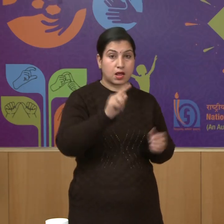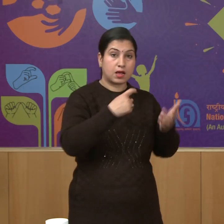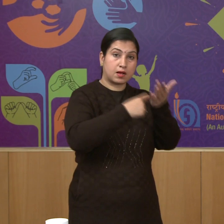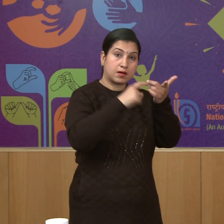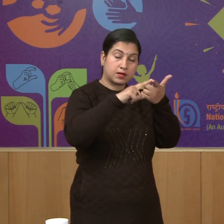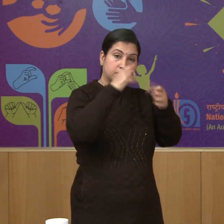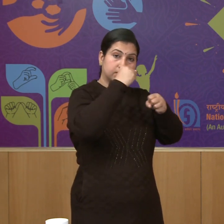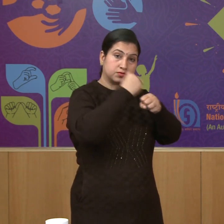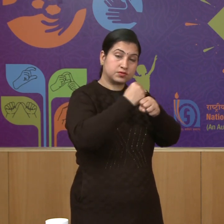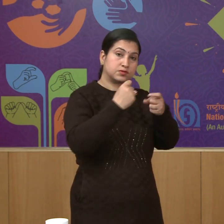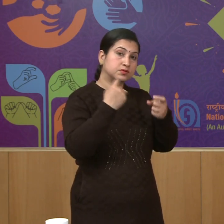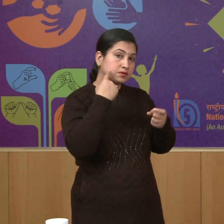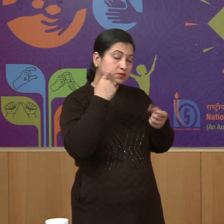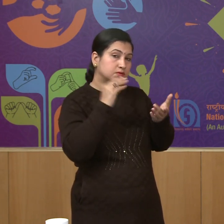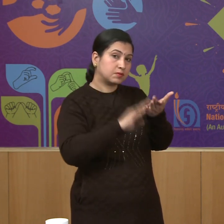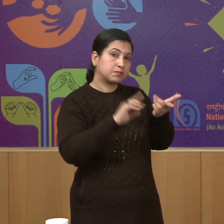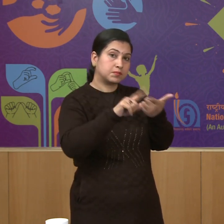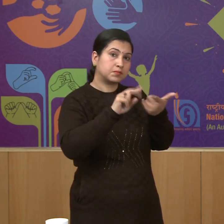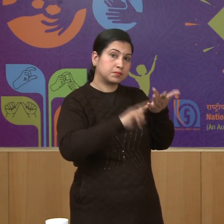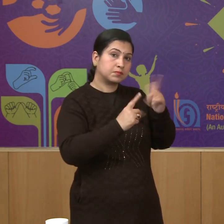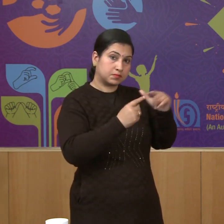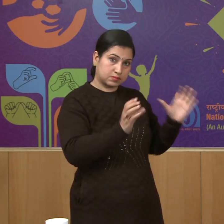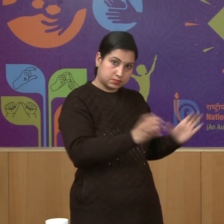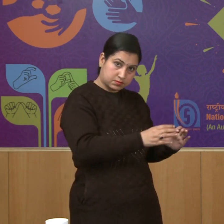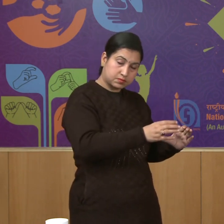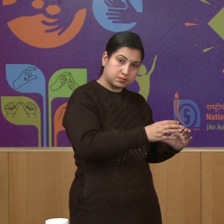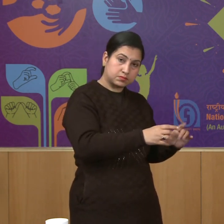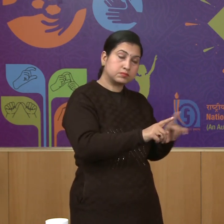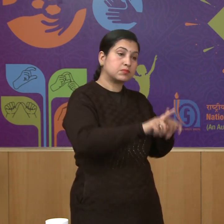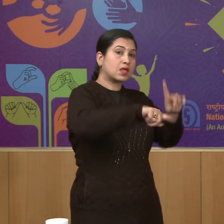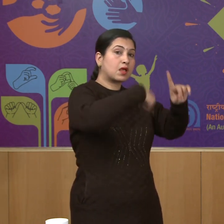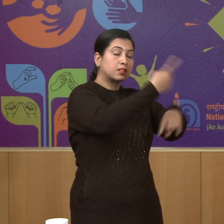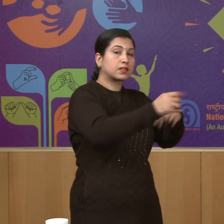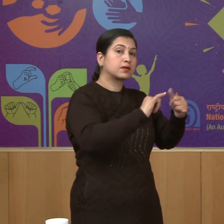Sikh regiment